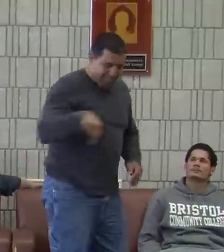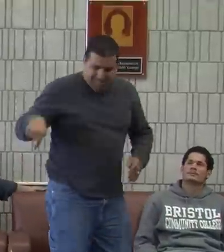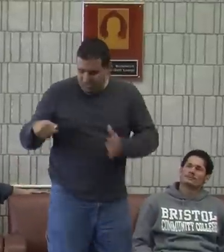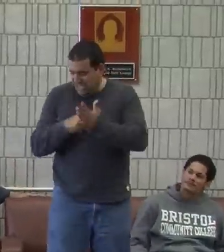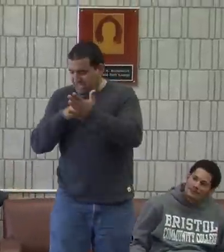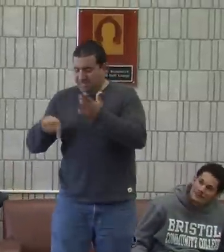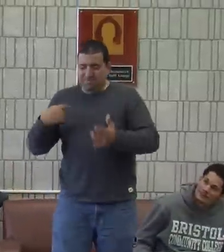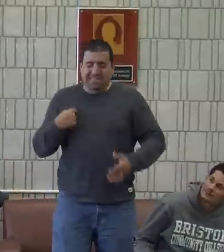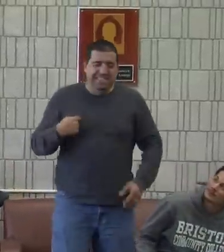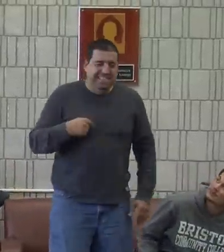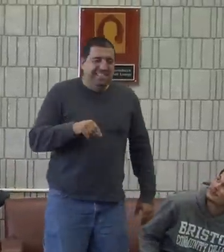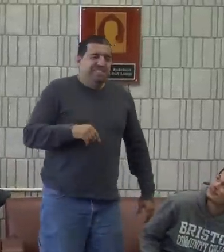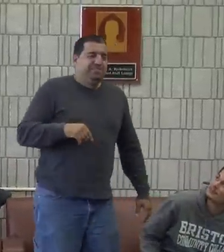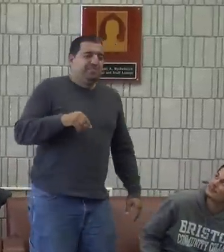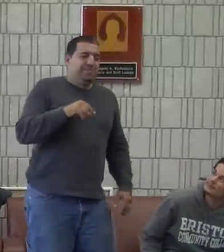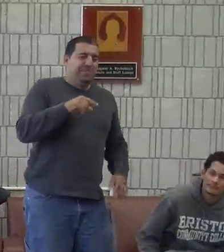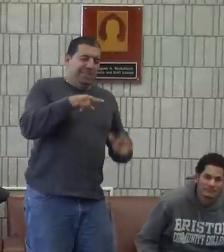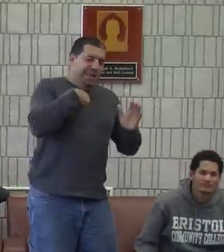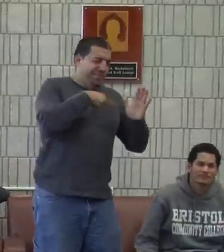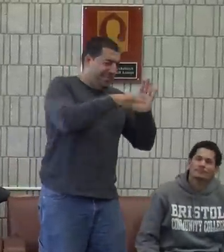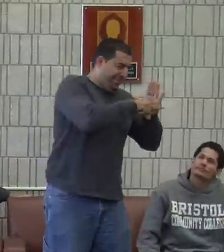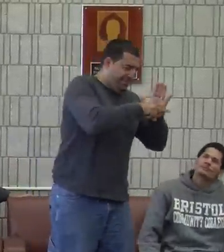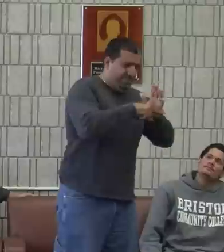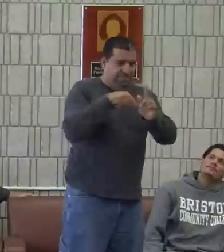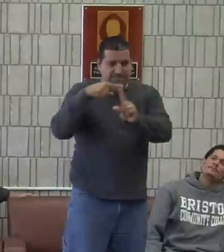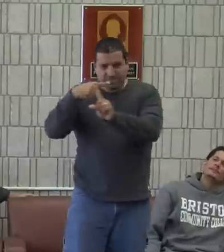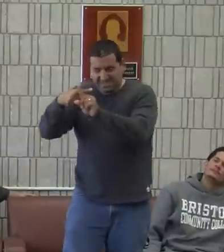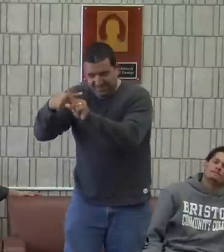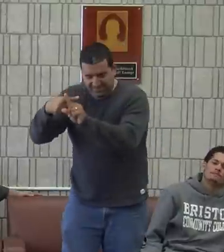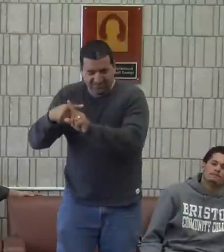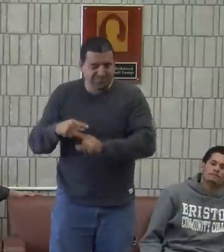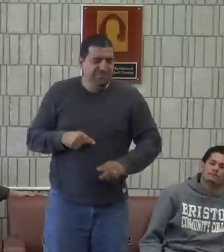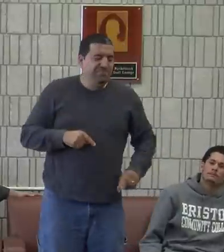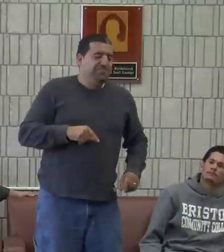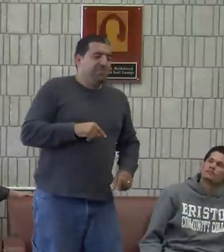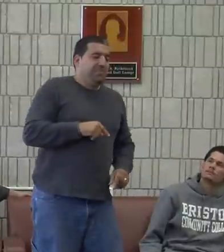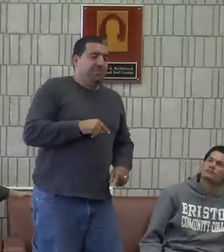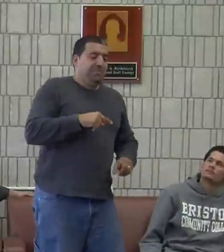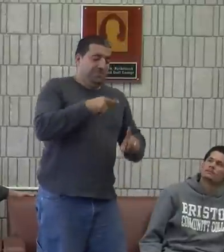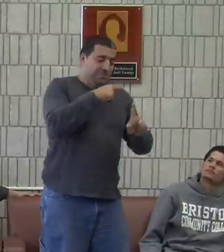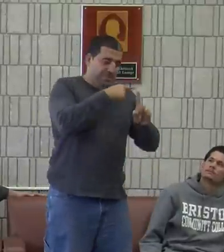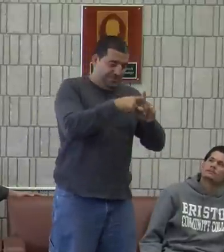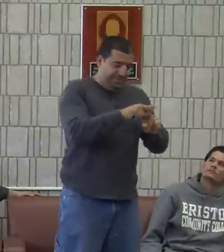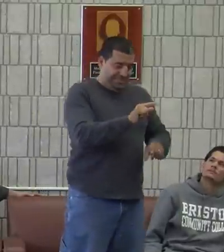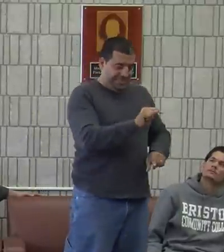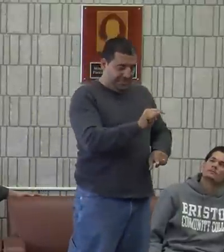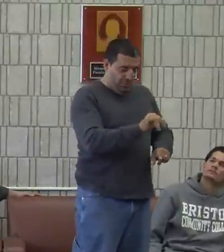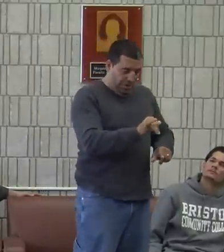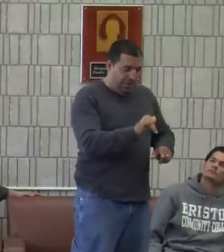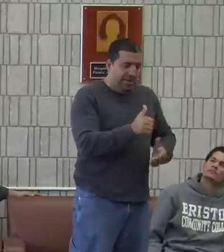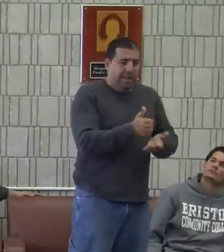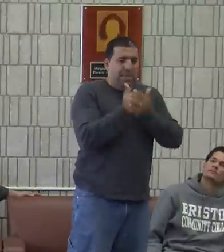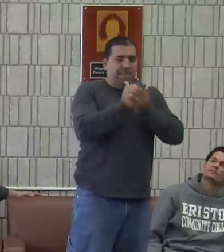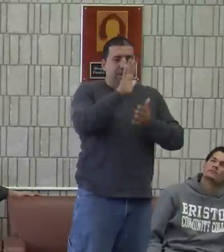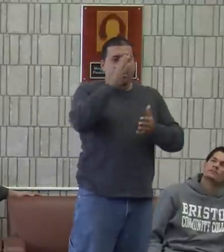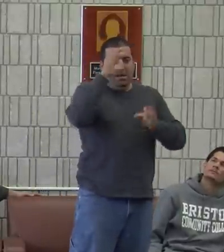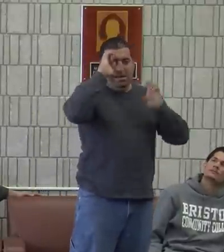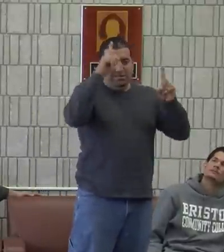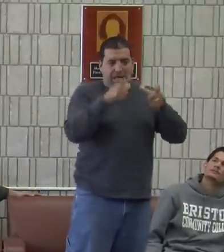I don't know if you're going to criticize me. But there are some positives and negatives to everything. Now, the positive of the TTY is